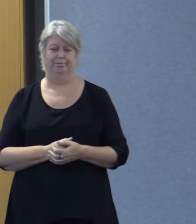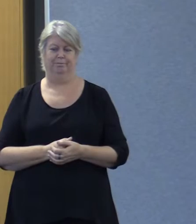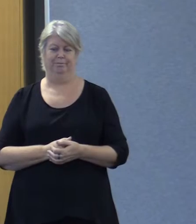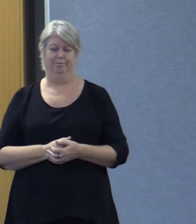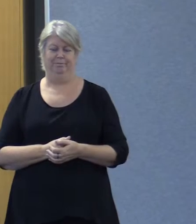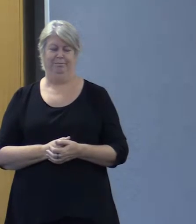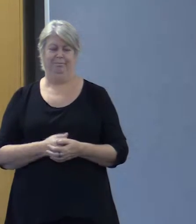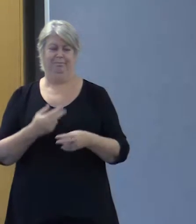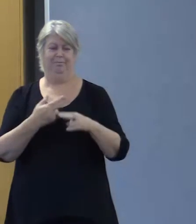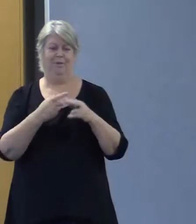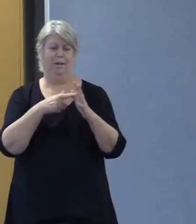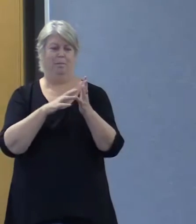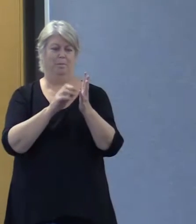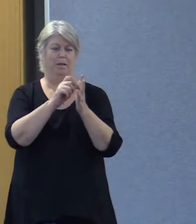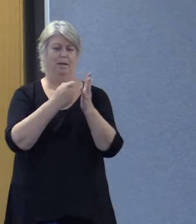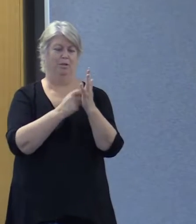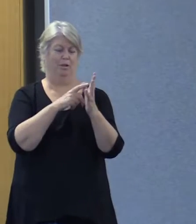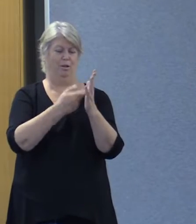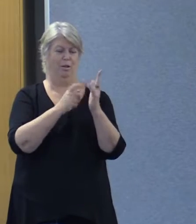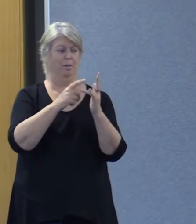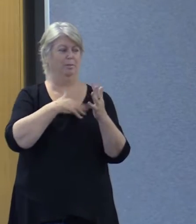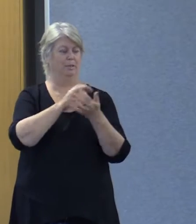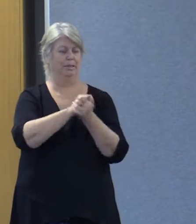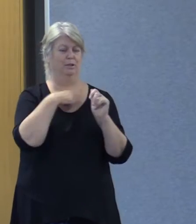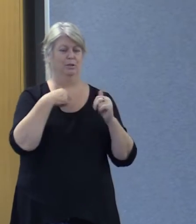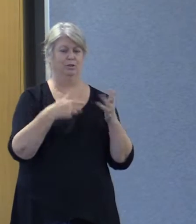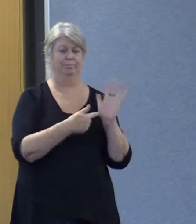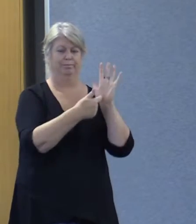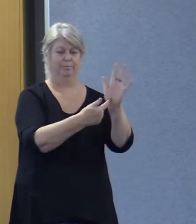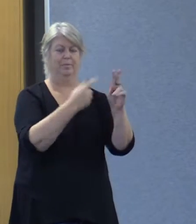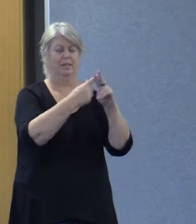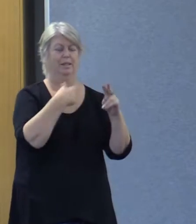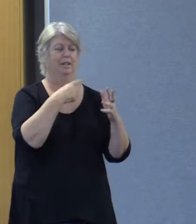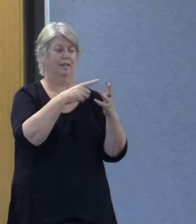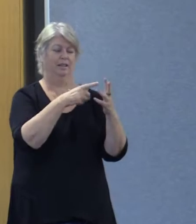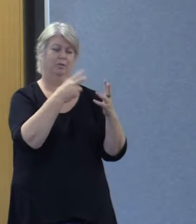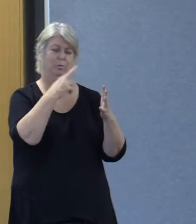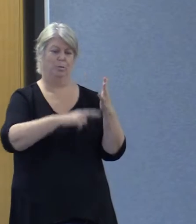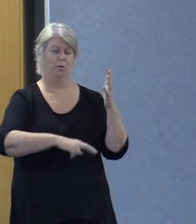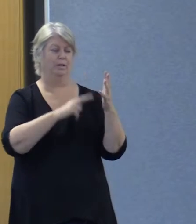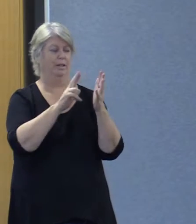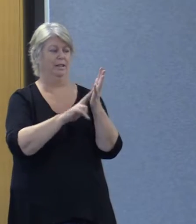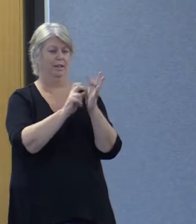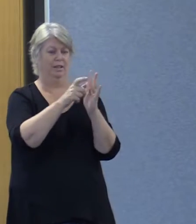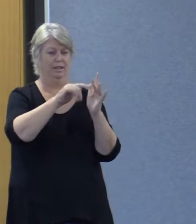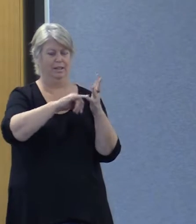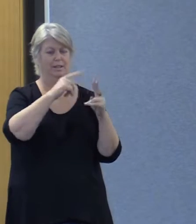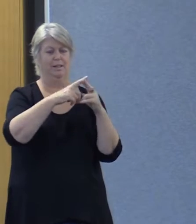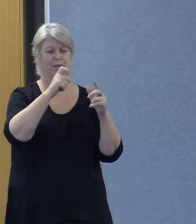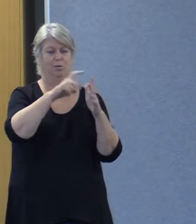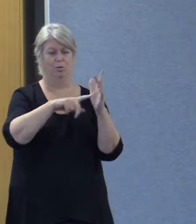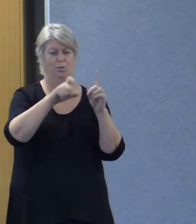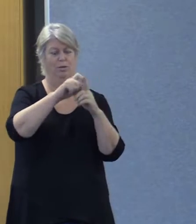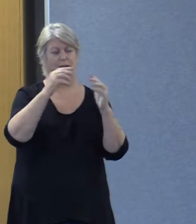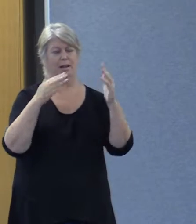On behalf of Amparo I'm very pleased to present to you this report the NDIS and culturally and linguistically diverse communities